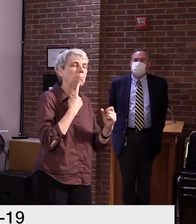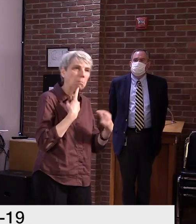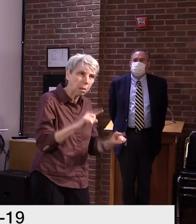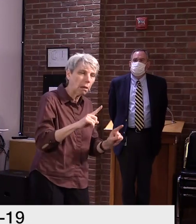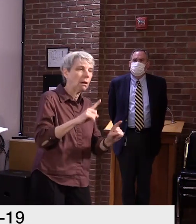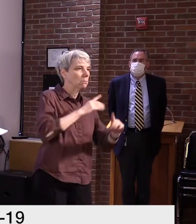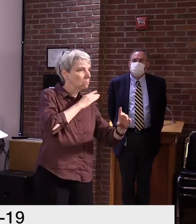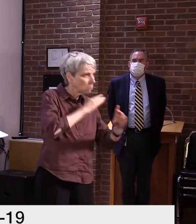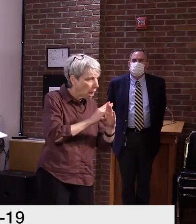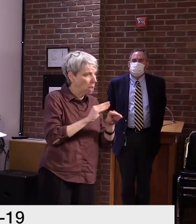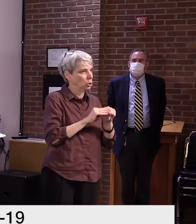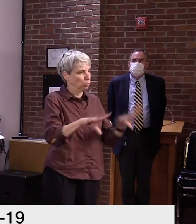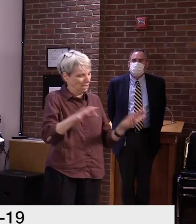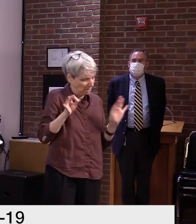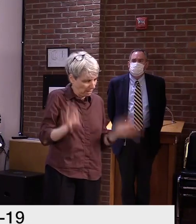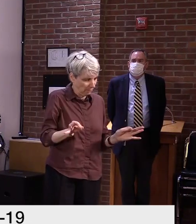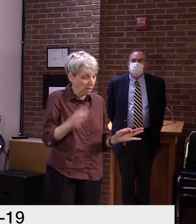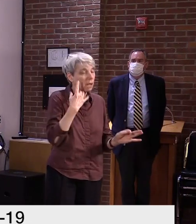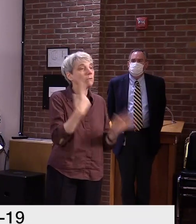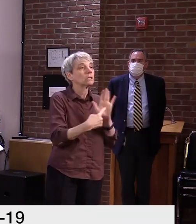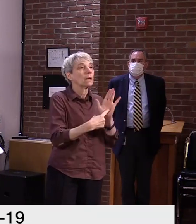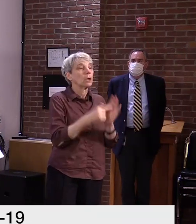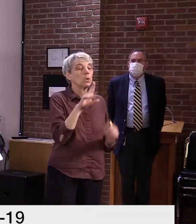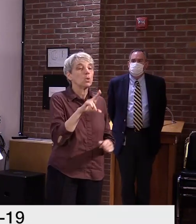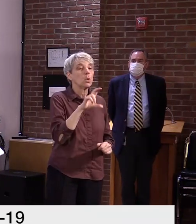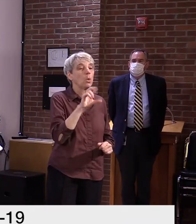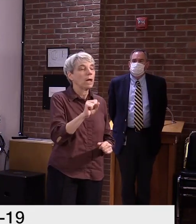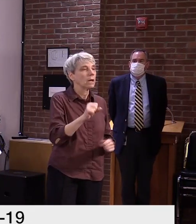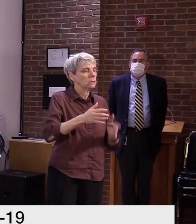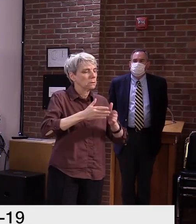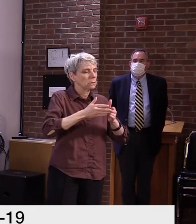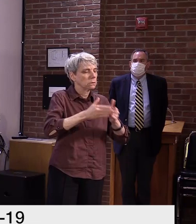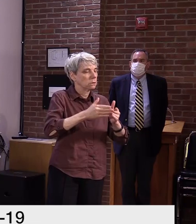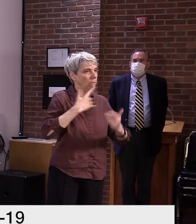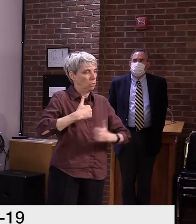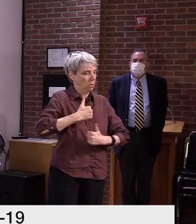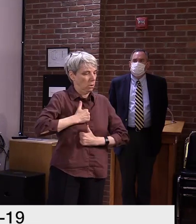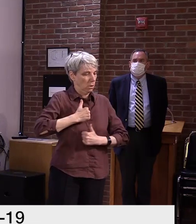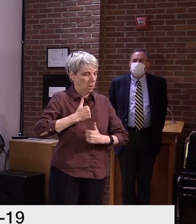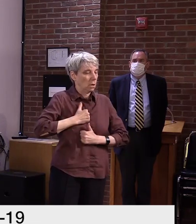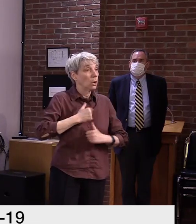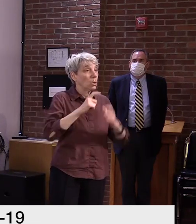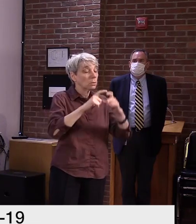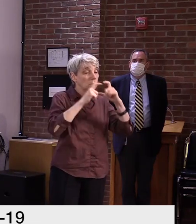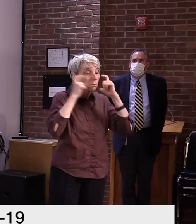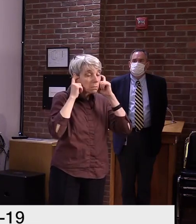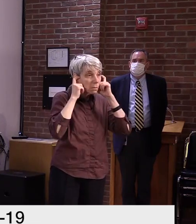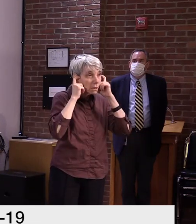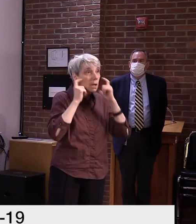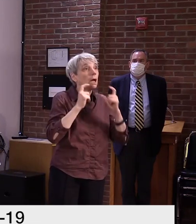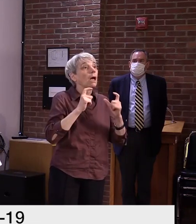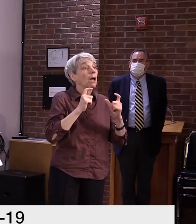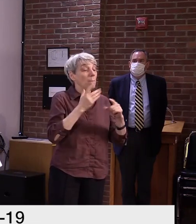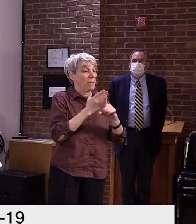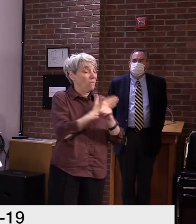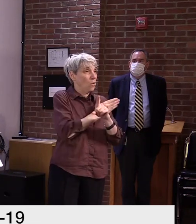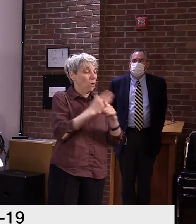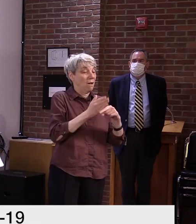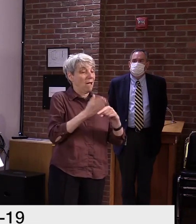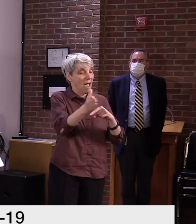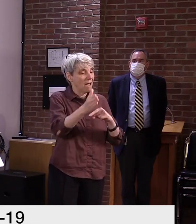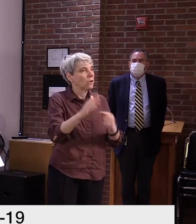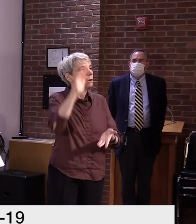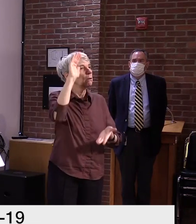a few examples, on a United States warship, the use of masking reduced infections rates by 30%. In